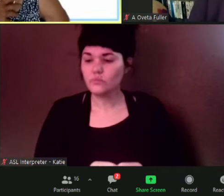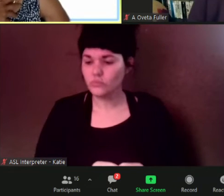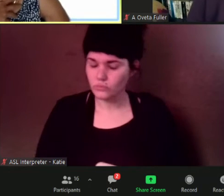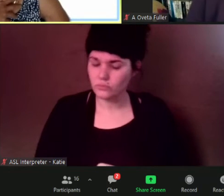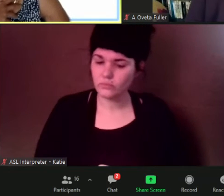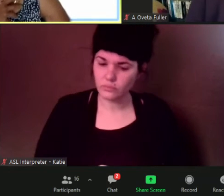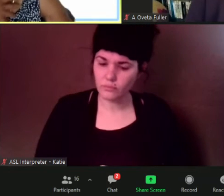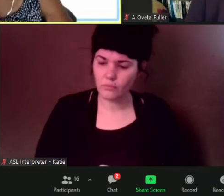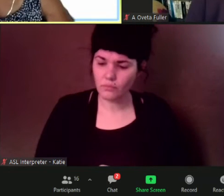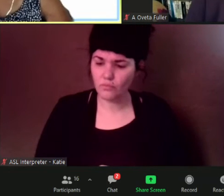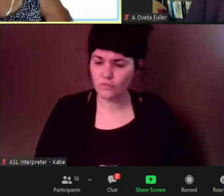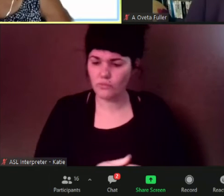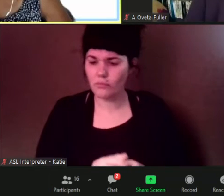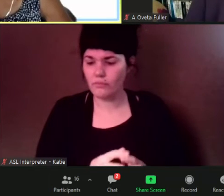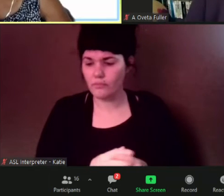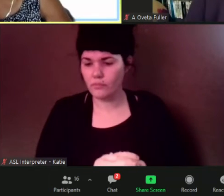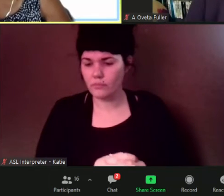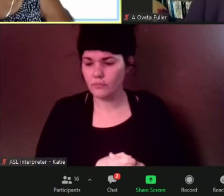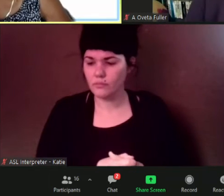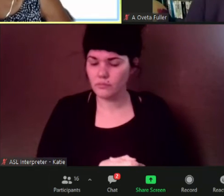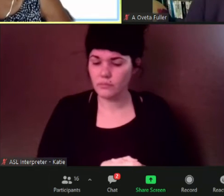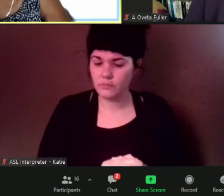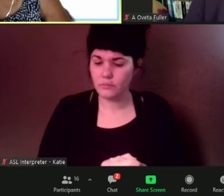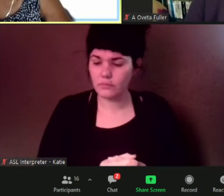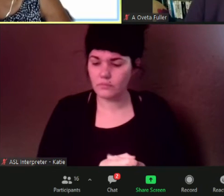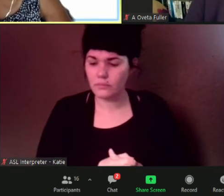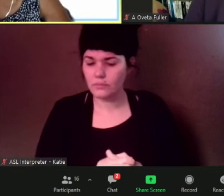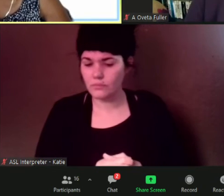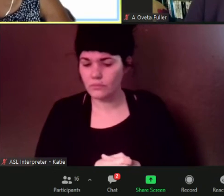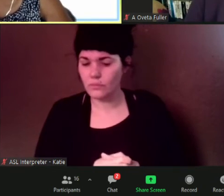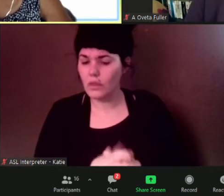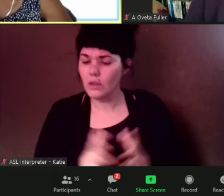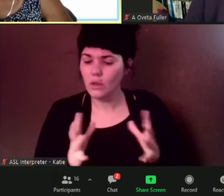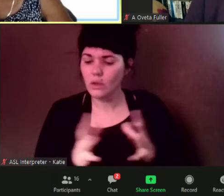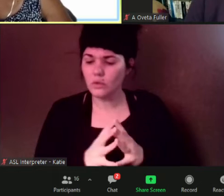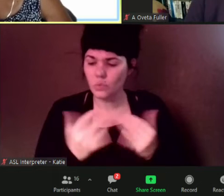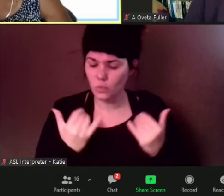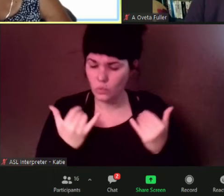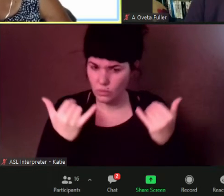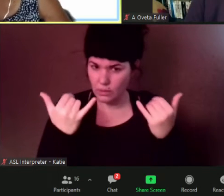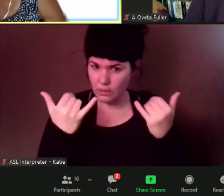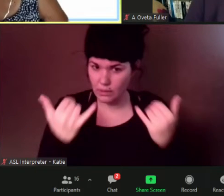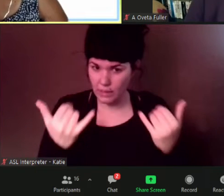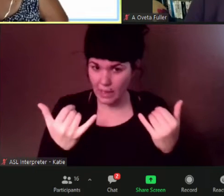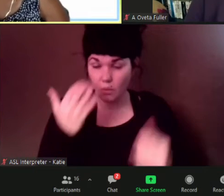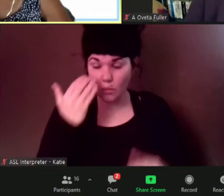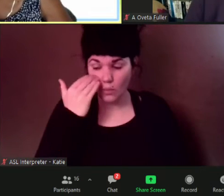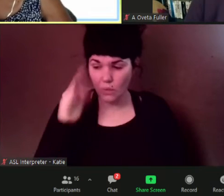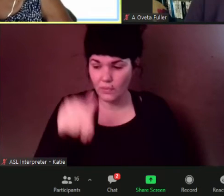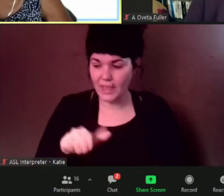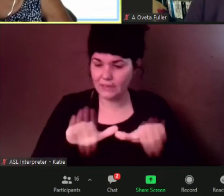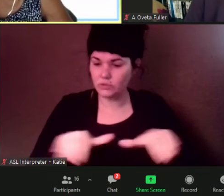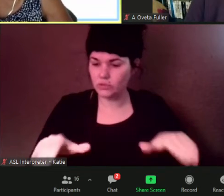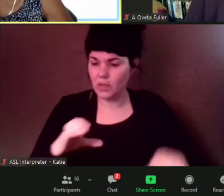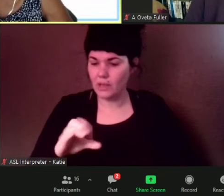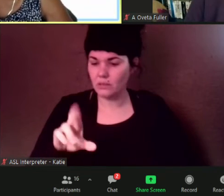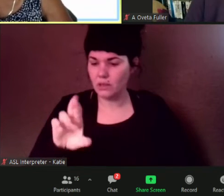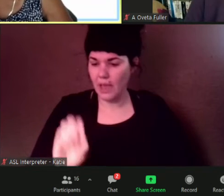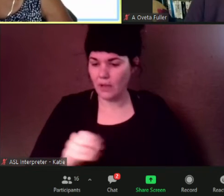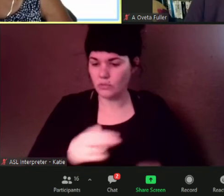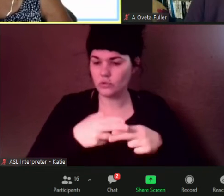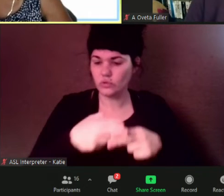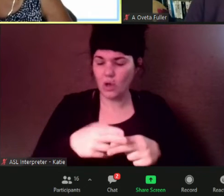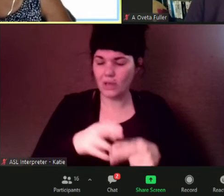um you know now that child care is recognized for being an essential service that is needed and child care centers are opening